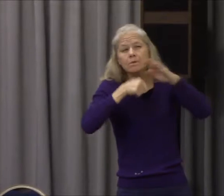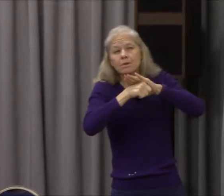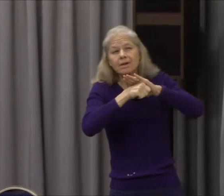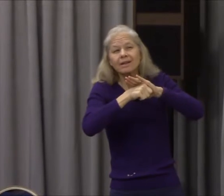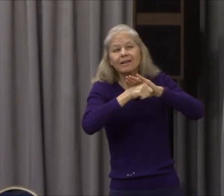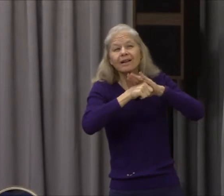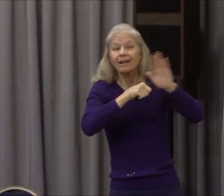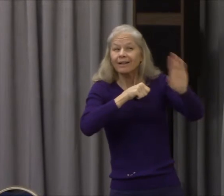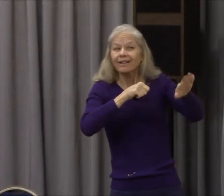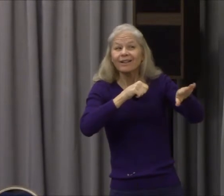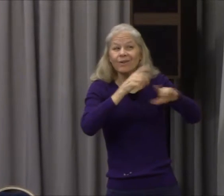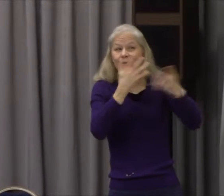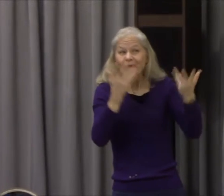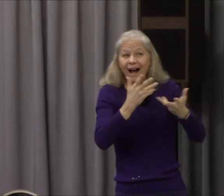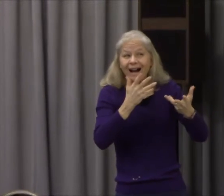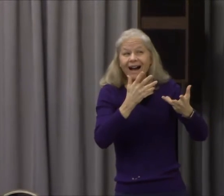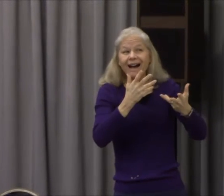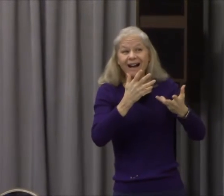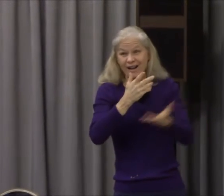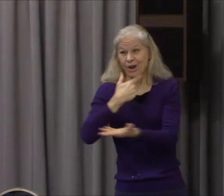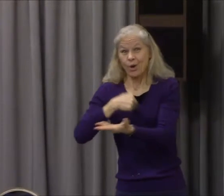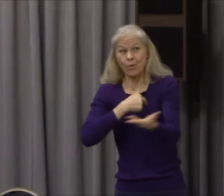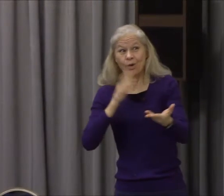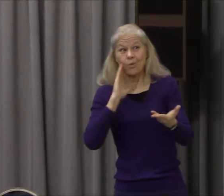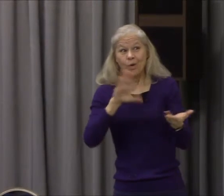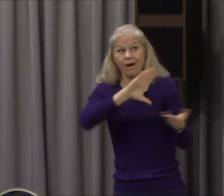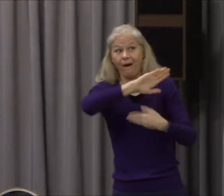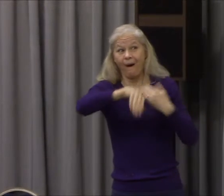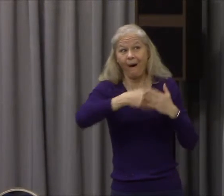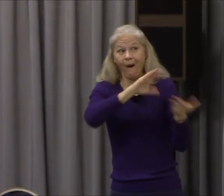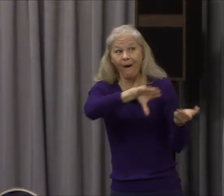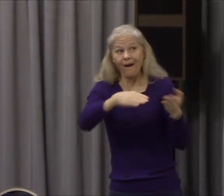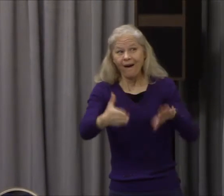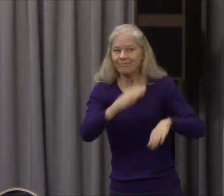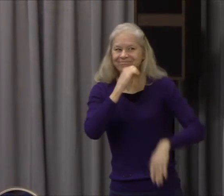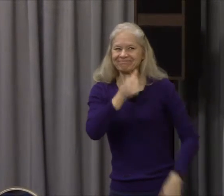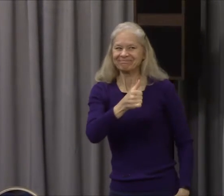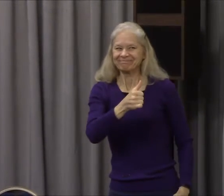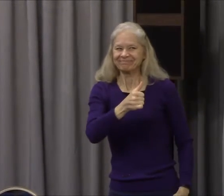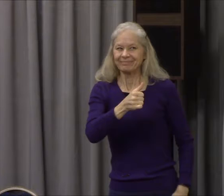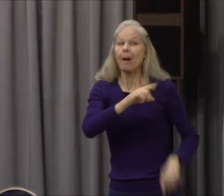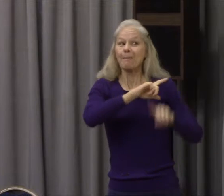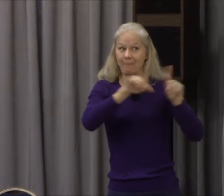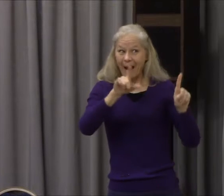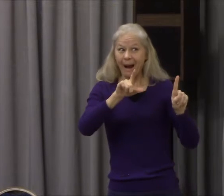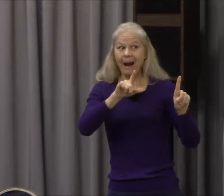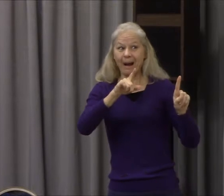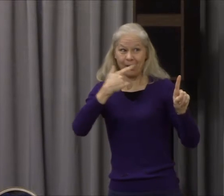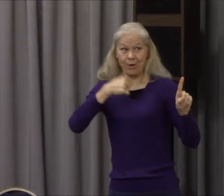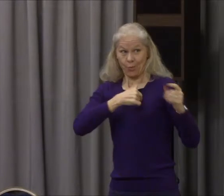O death, where is thy sting? O grave, where is thy victory?